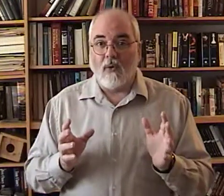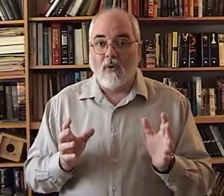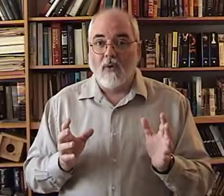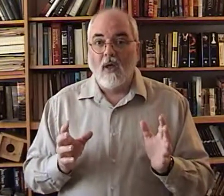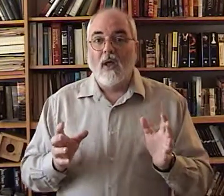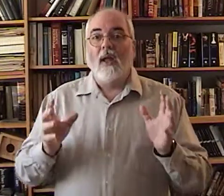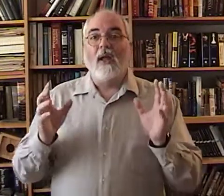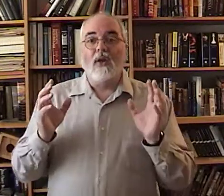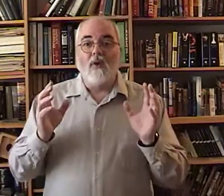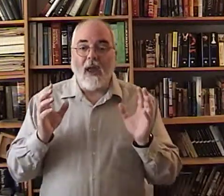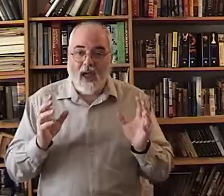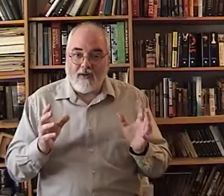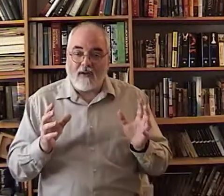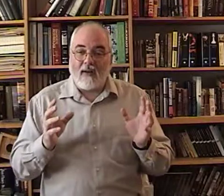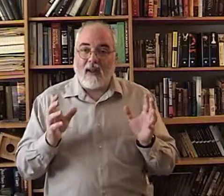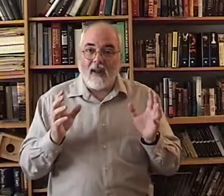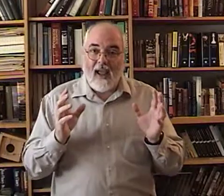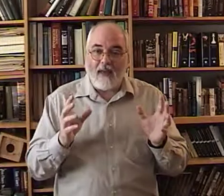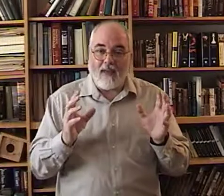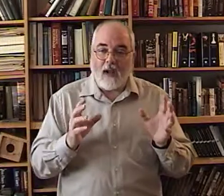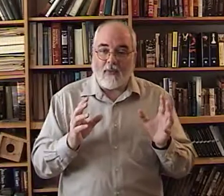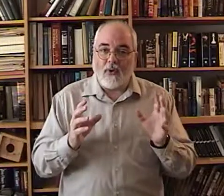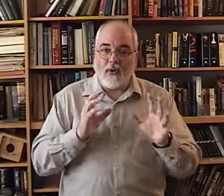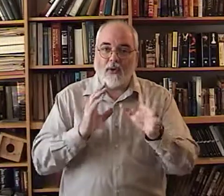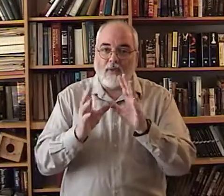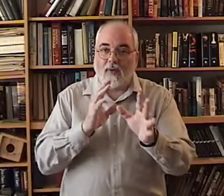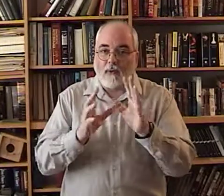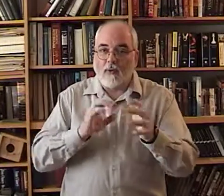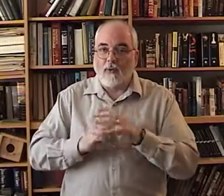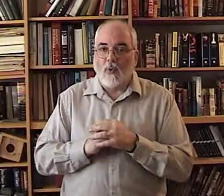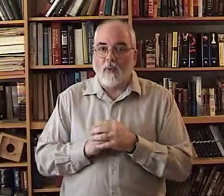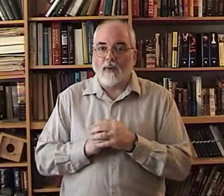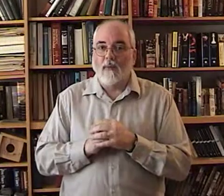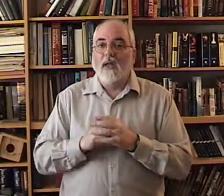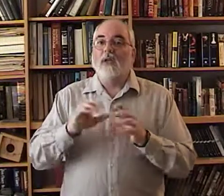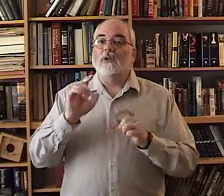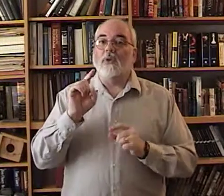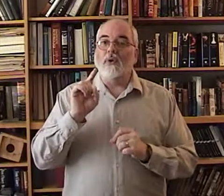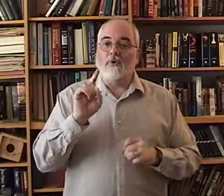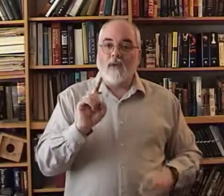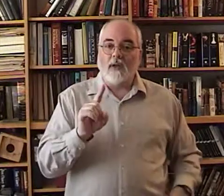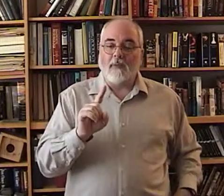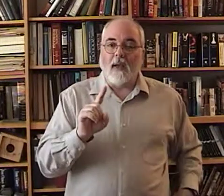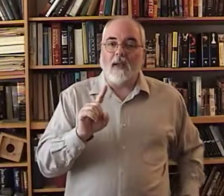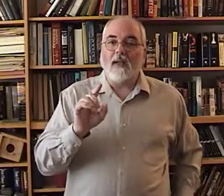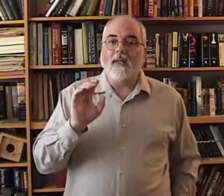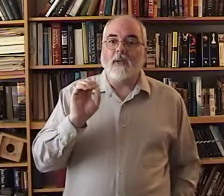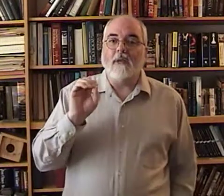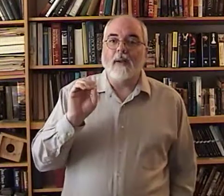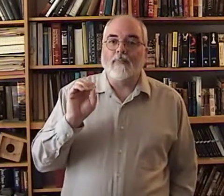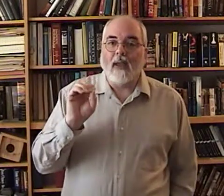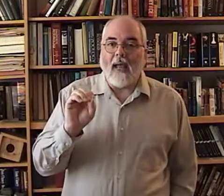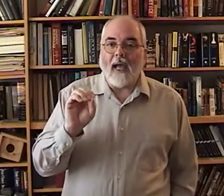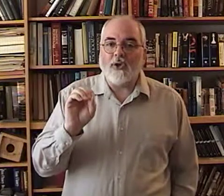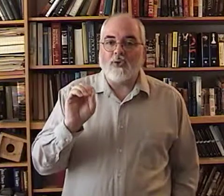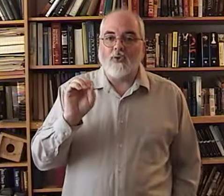you haven't had the opportunity to develop a rapport with them so your fingerspelling needs to be extra